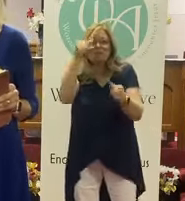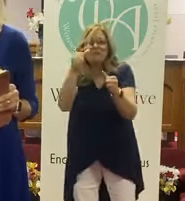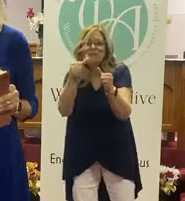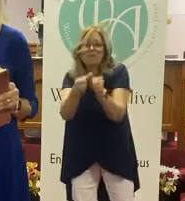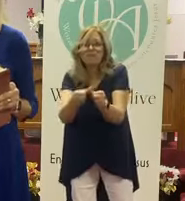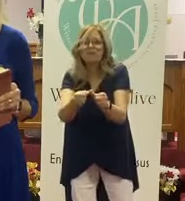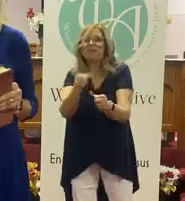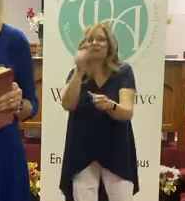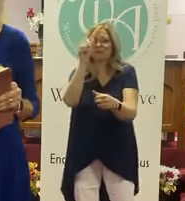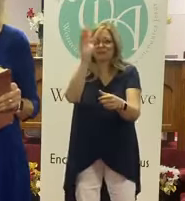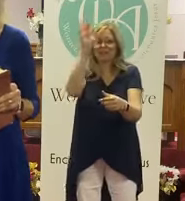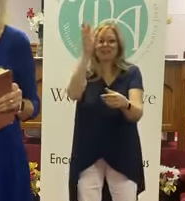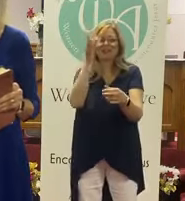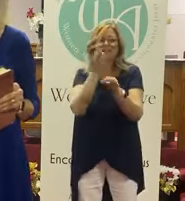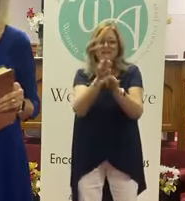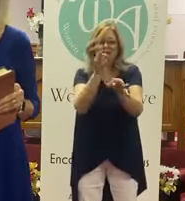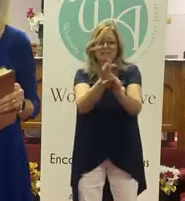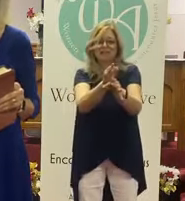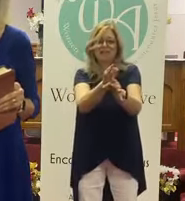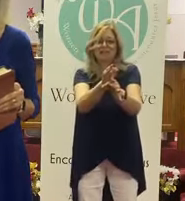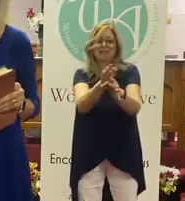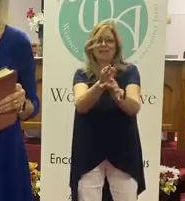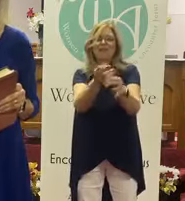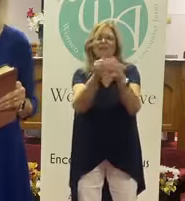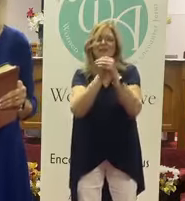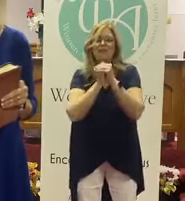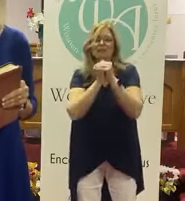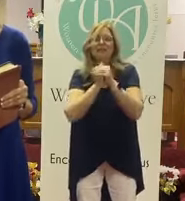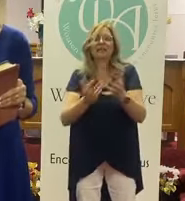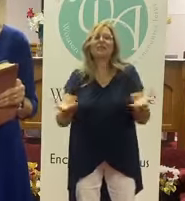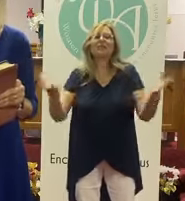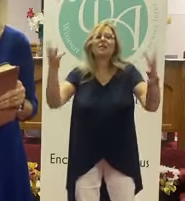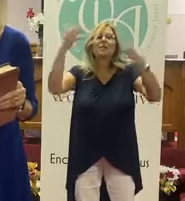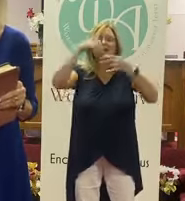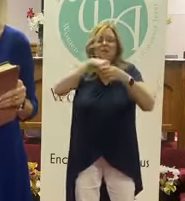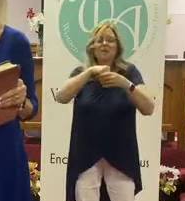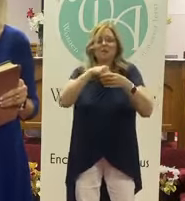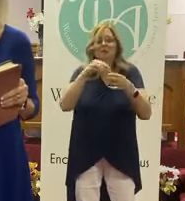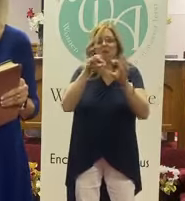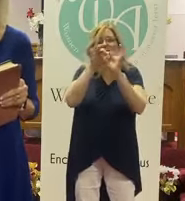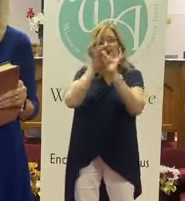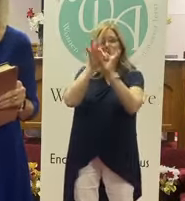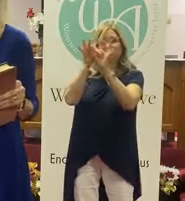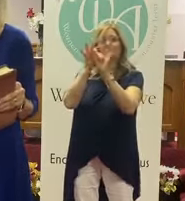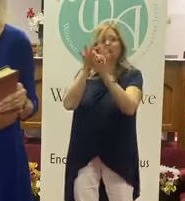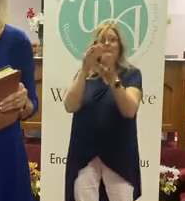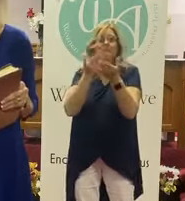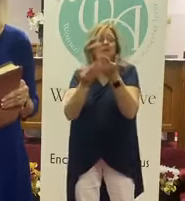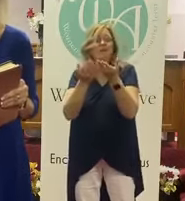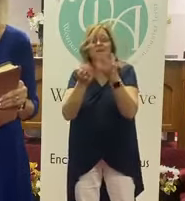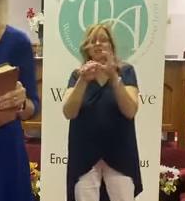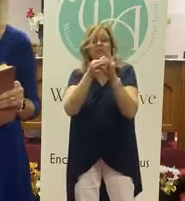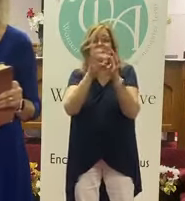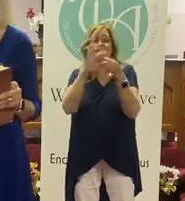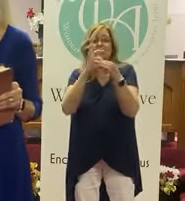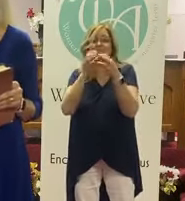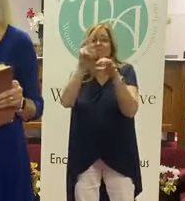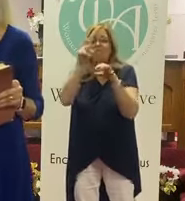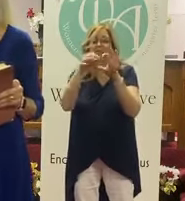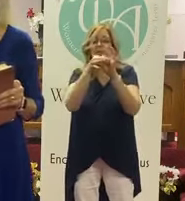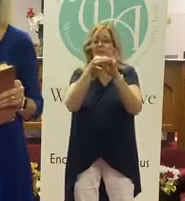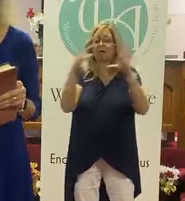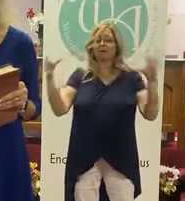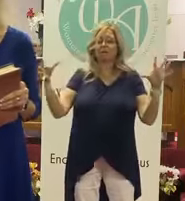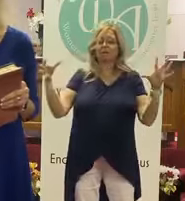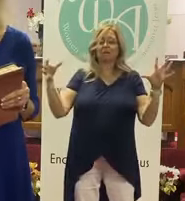of the starting point of worship. Getting into that place of intimacy. Maybe there's some chains that need to be broken off today.